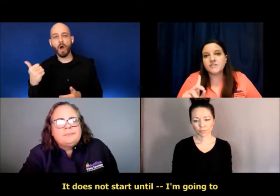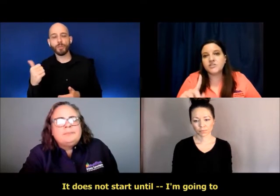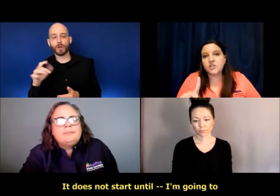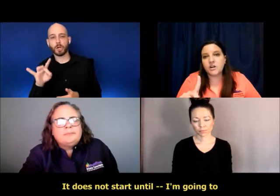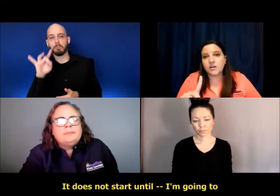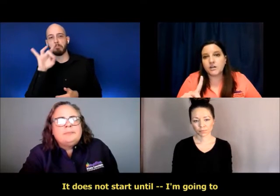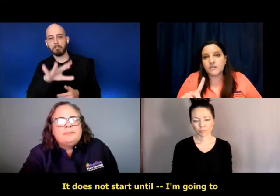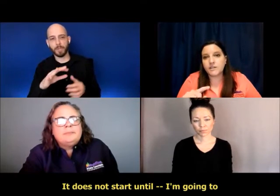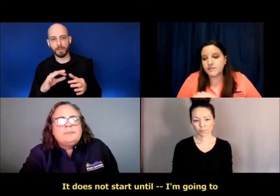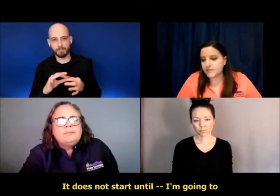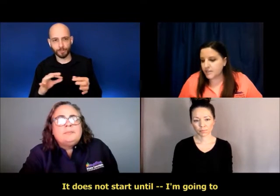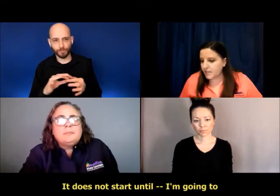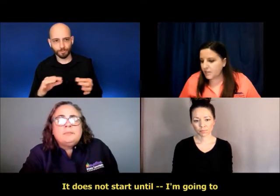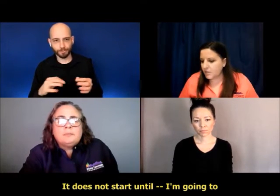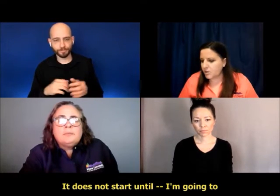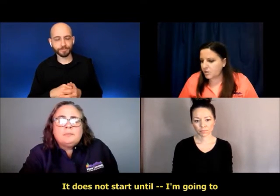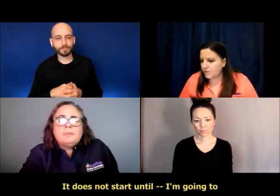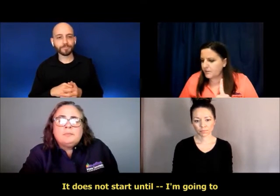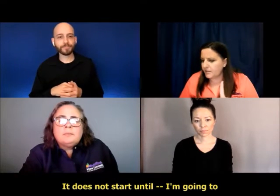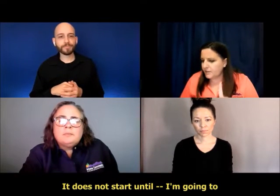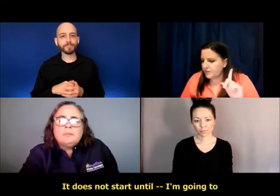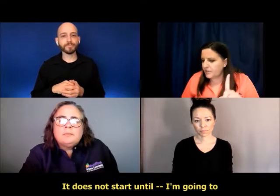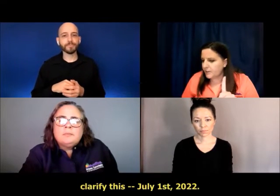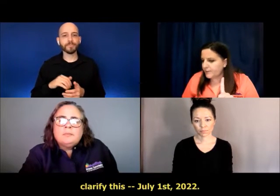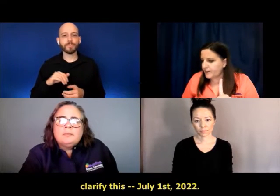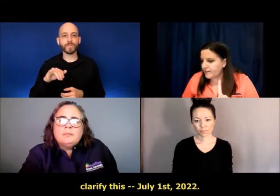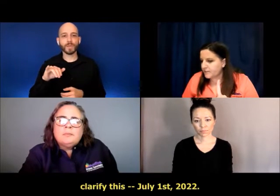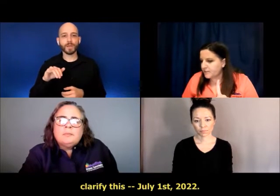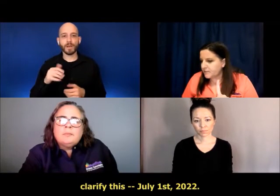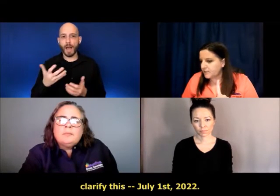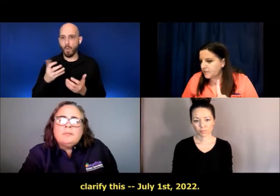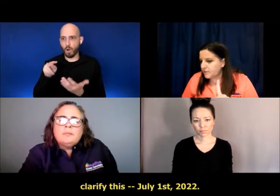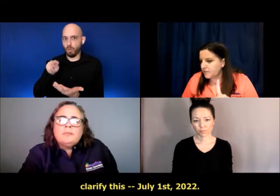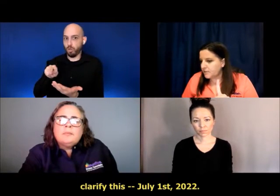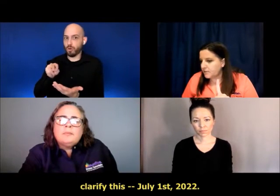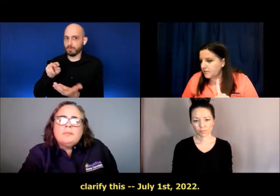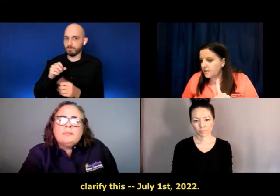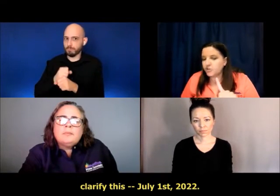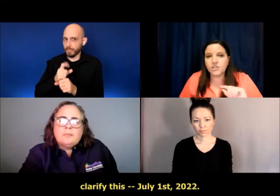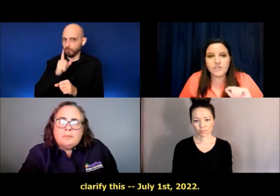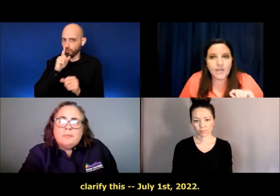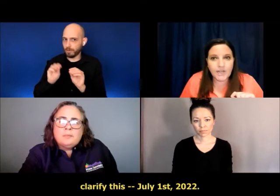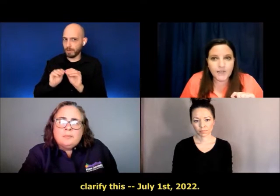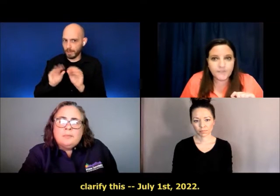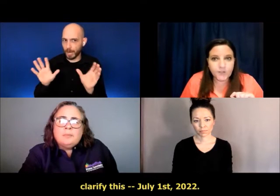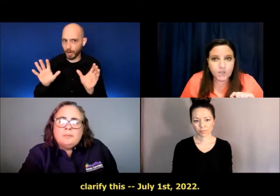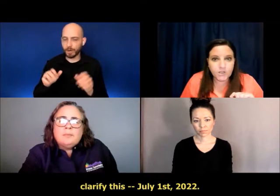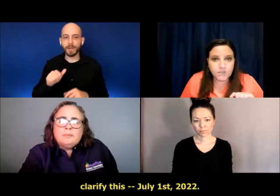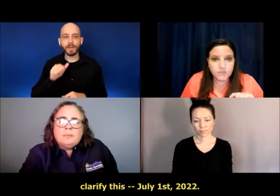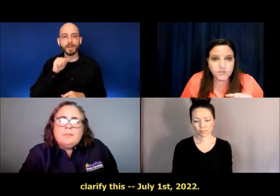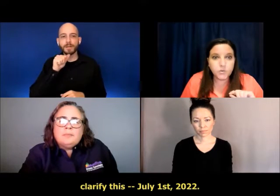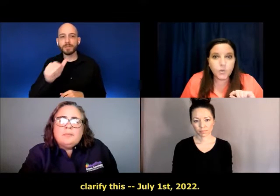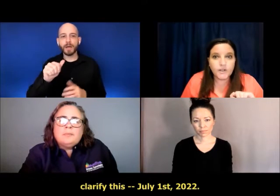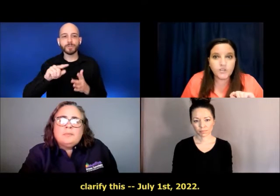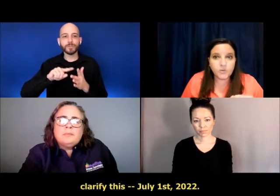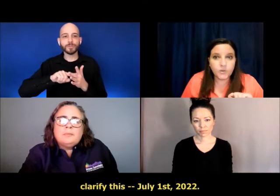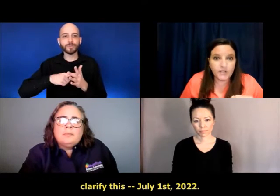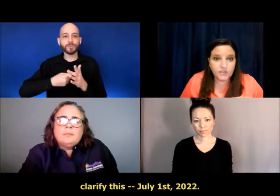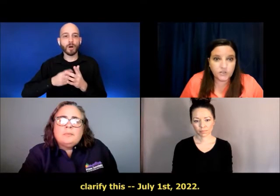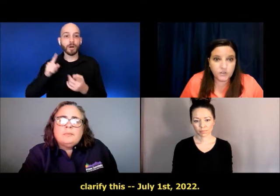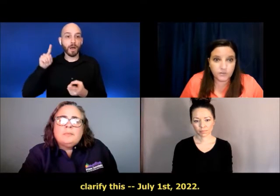does not start until, let me, I'm going to clarify this July 1st,